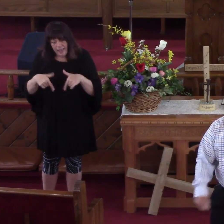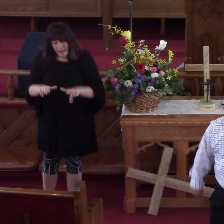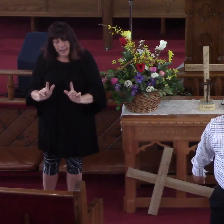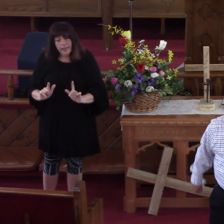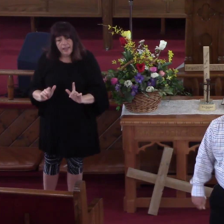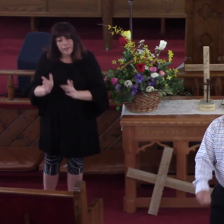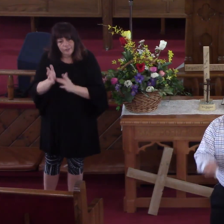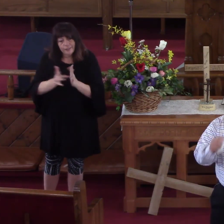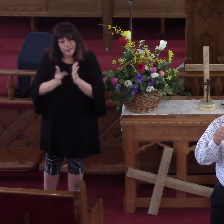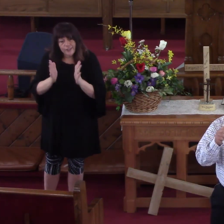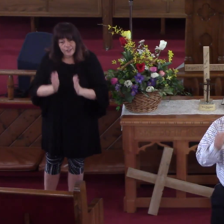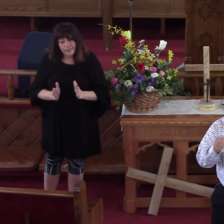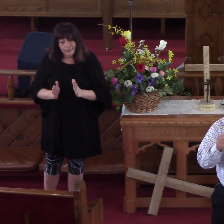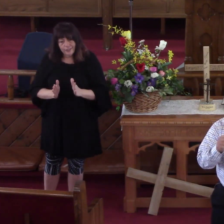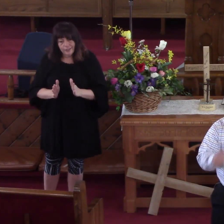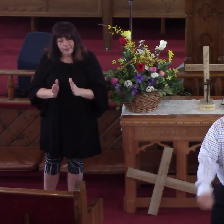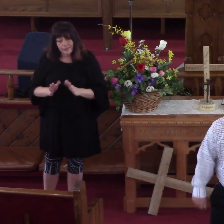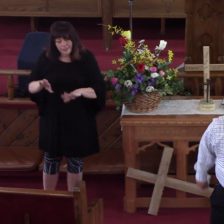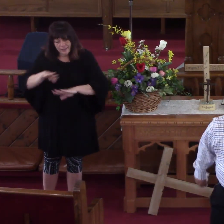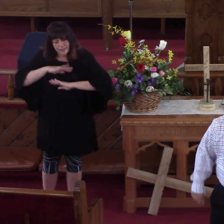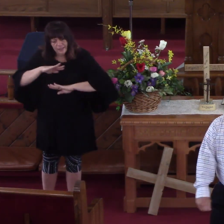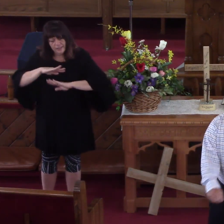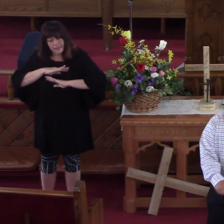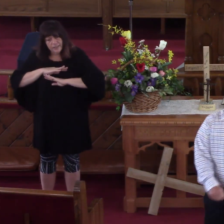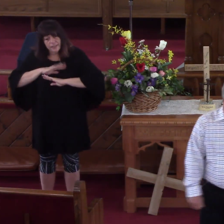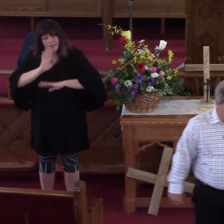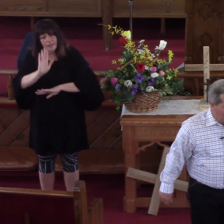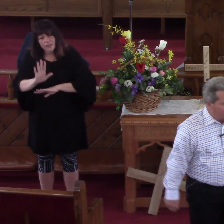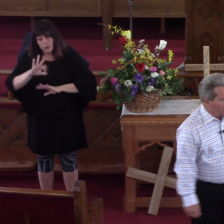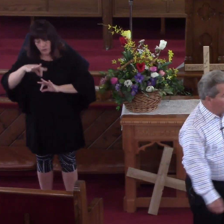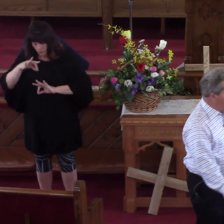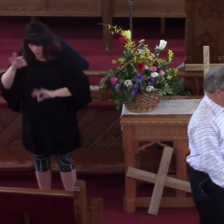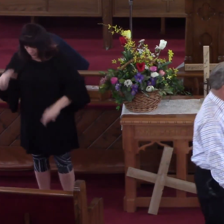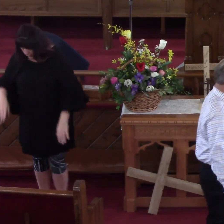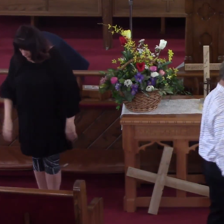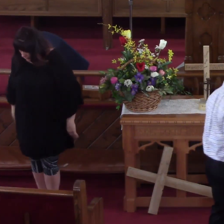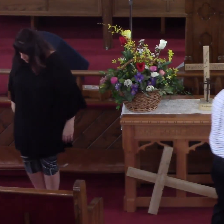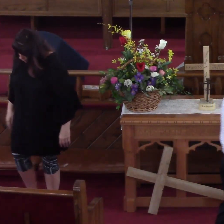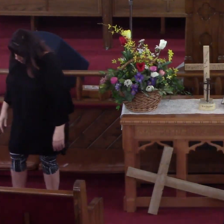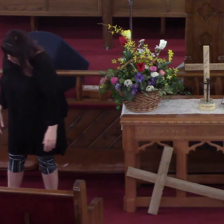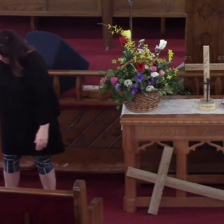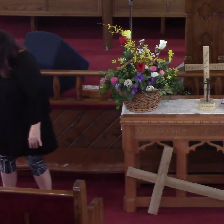the longing of your soul. We'll now have another song.